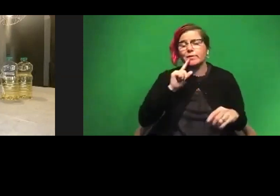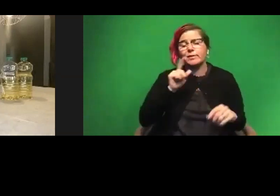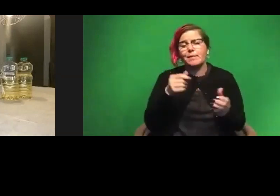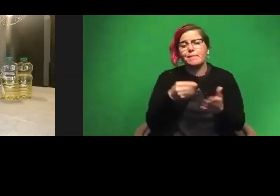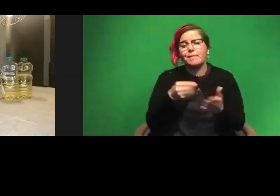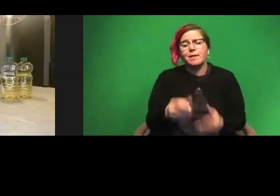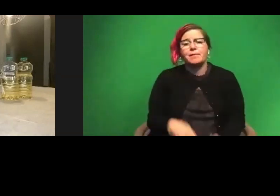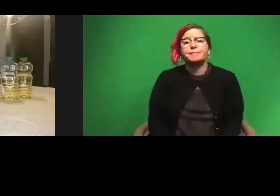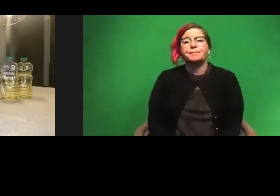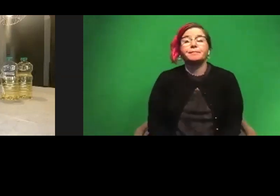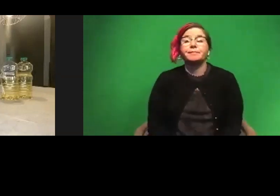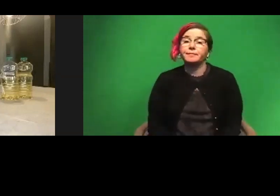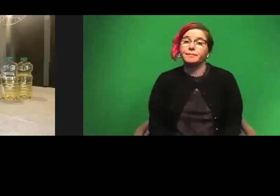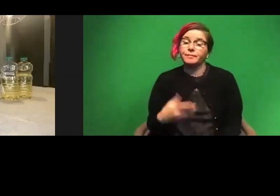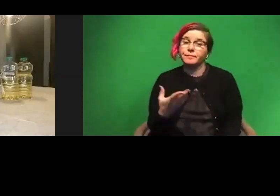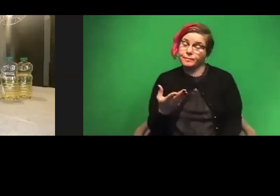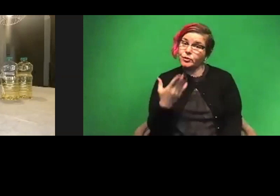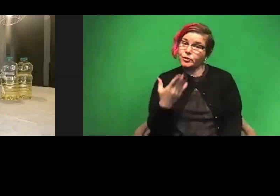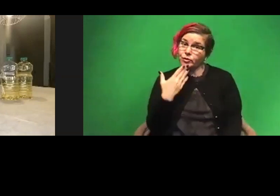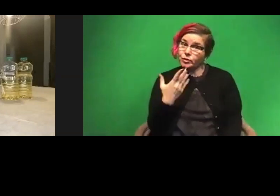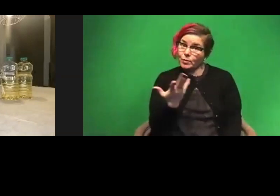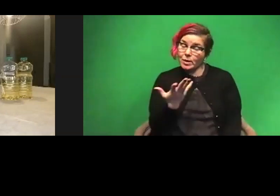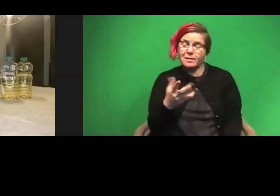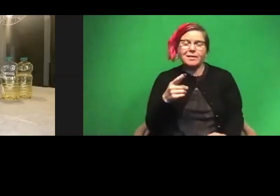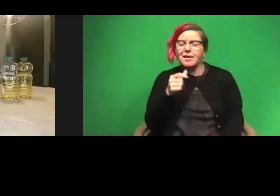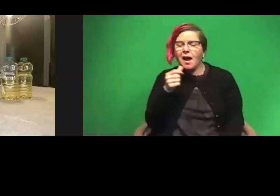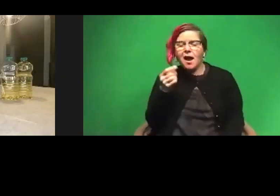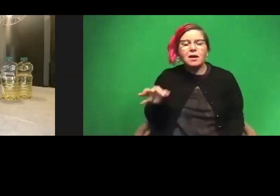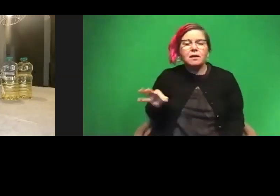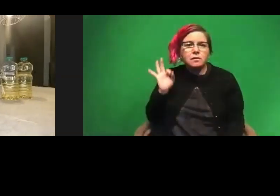thing about these experiments is I'm not spending hundreds of dollars to do them.